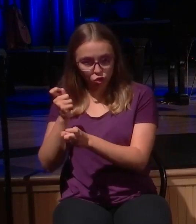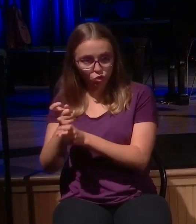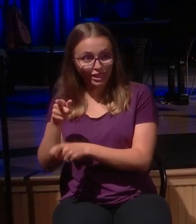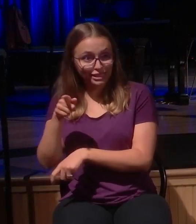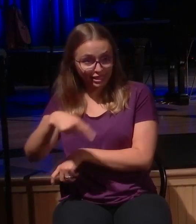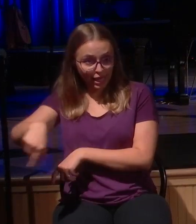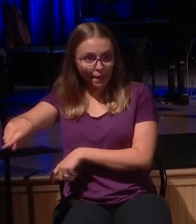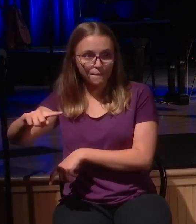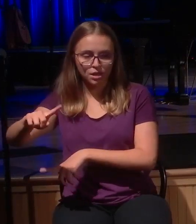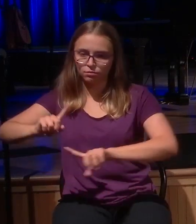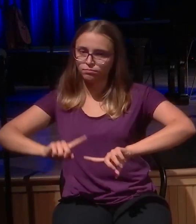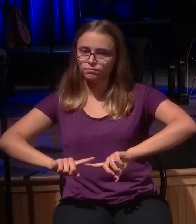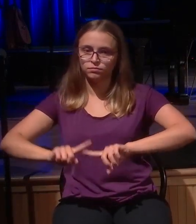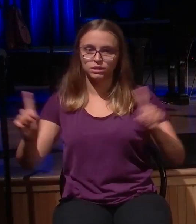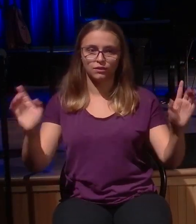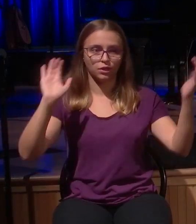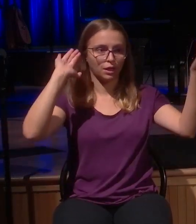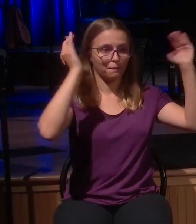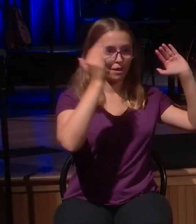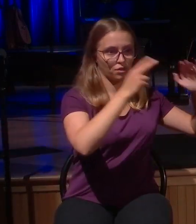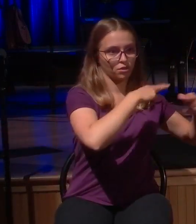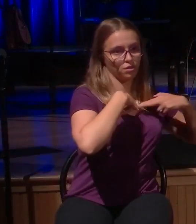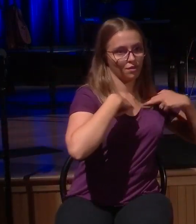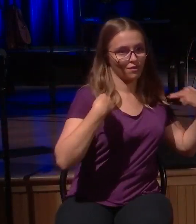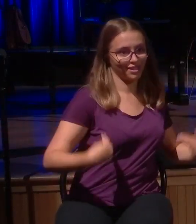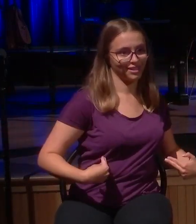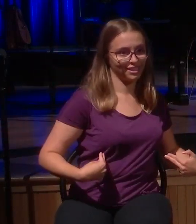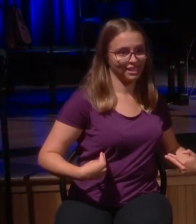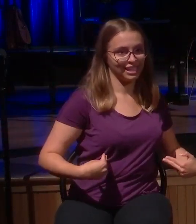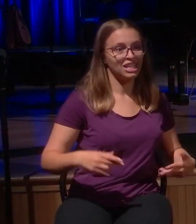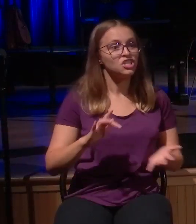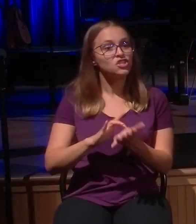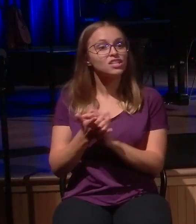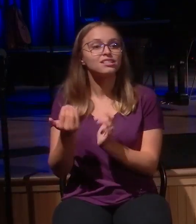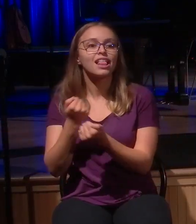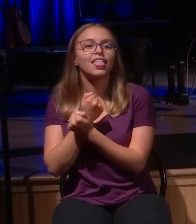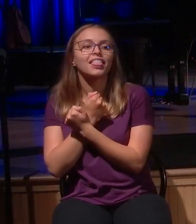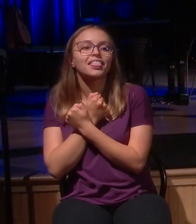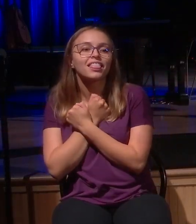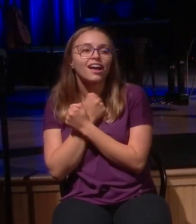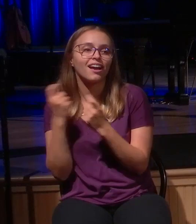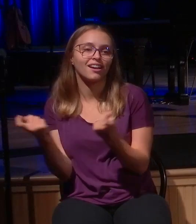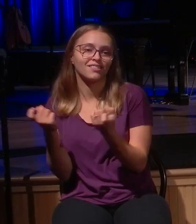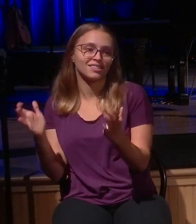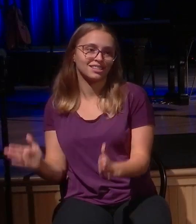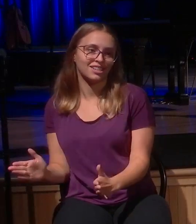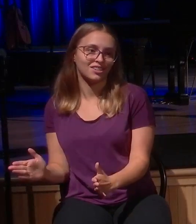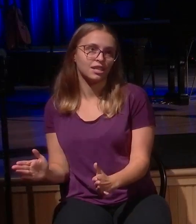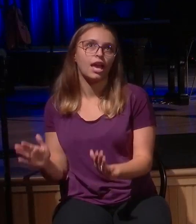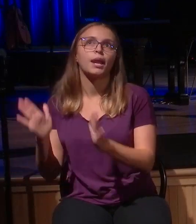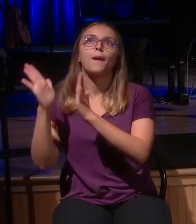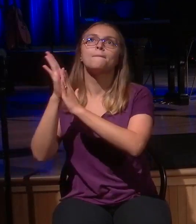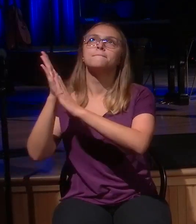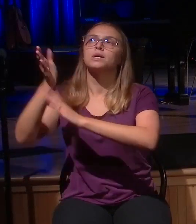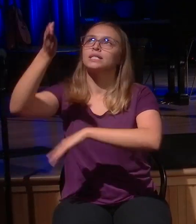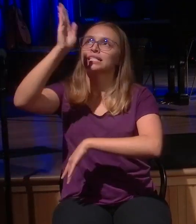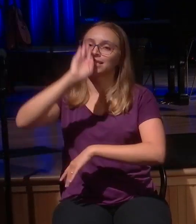over and over and over again, Jesus loves sinners. And praise God, he does, because where would I be without that?